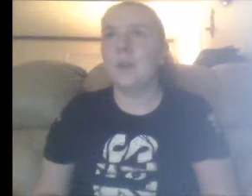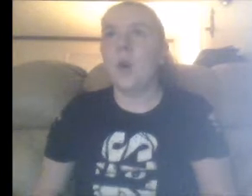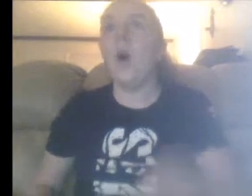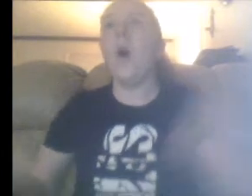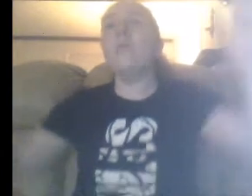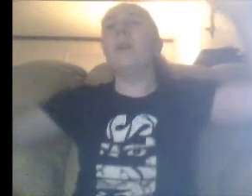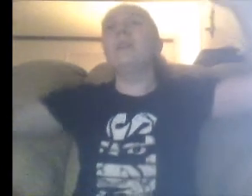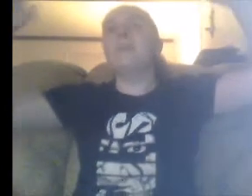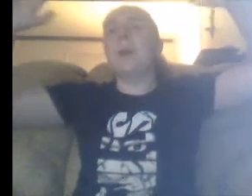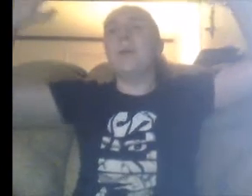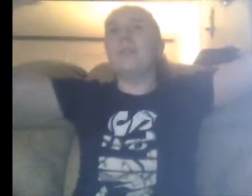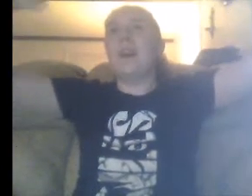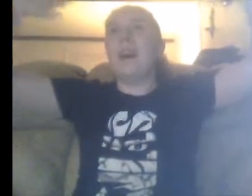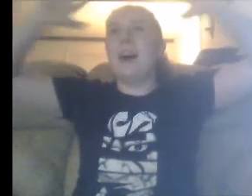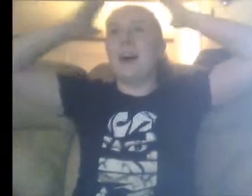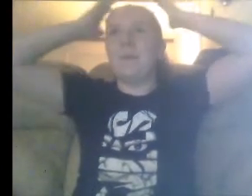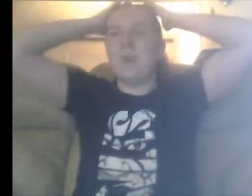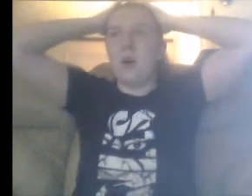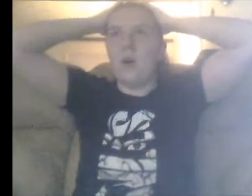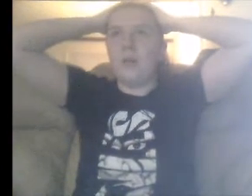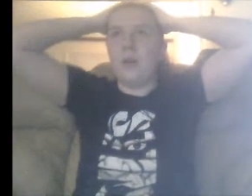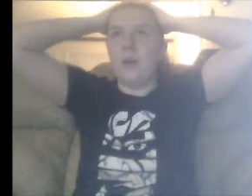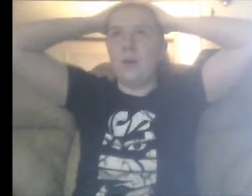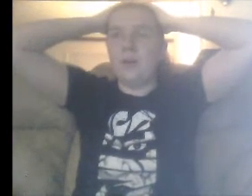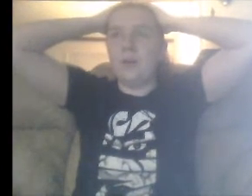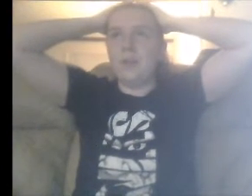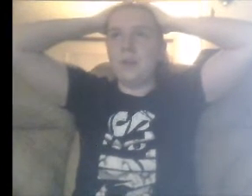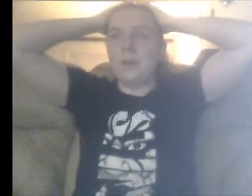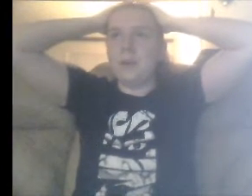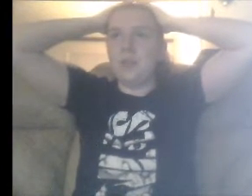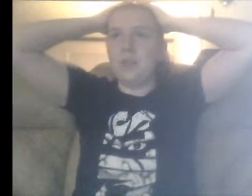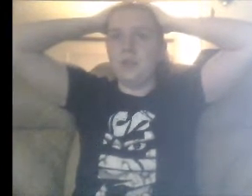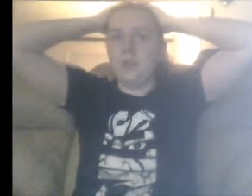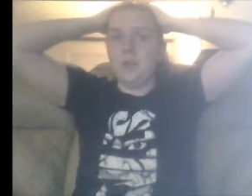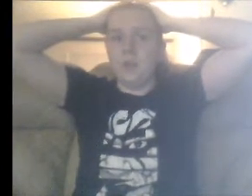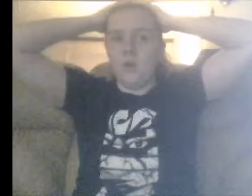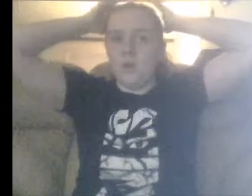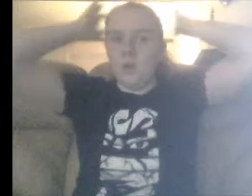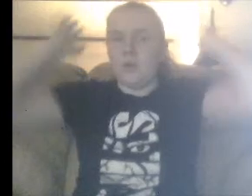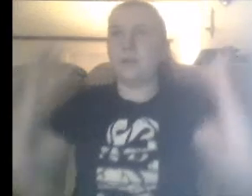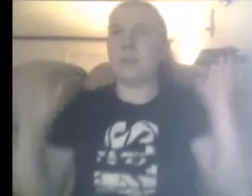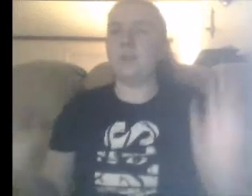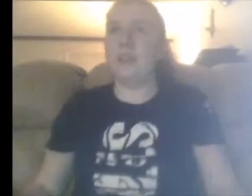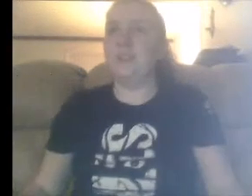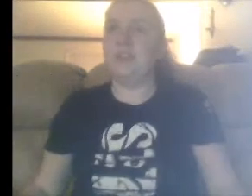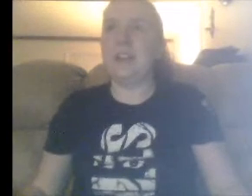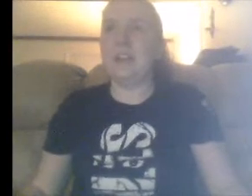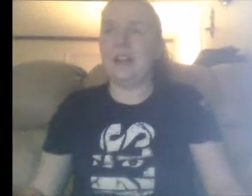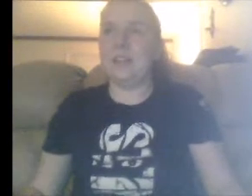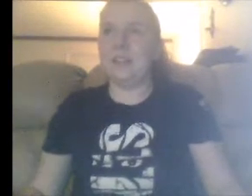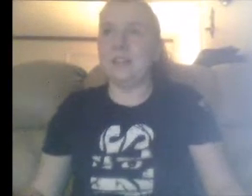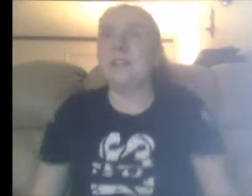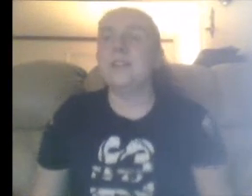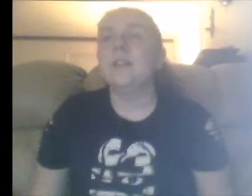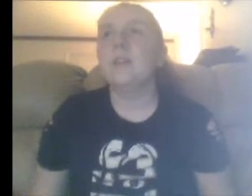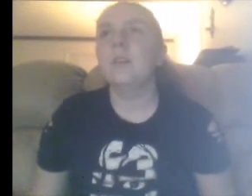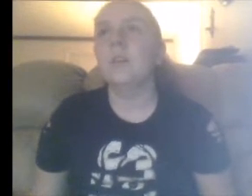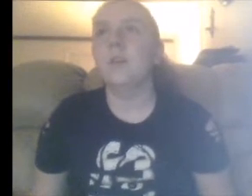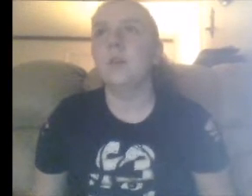Oh no, the Samoan drop. Oh no. Come on, dude. Sasha Banks, you gotta get out of this. Oh